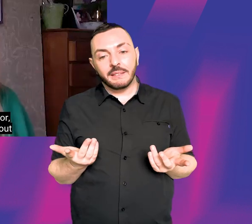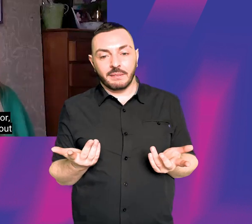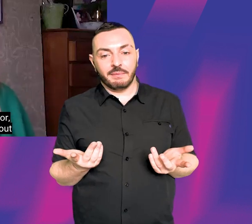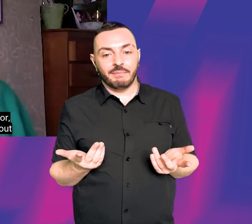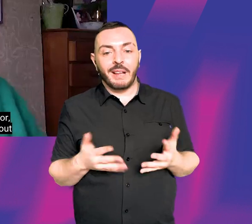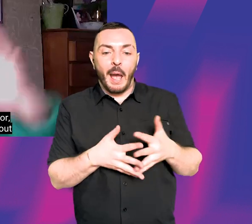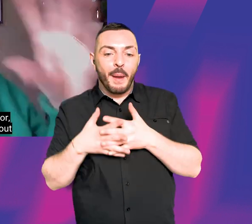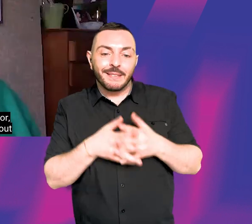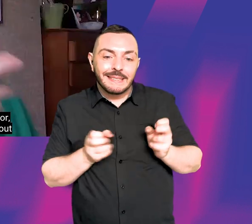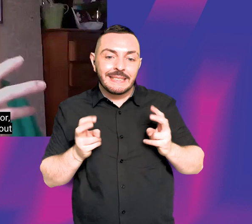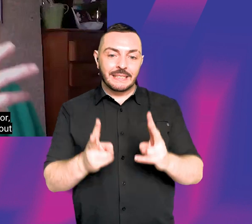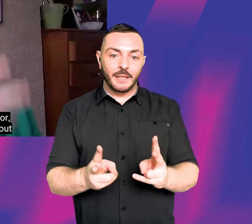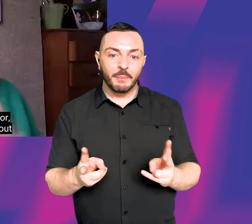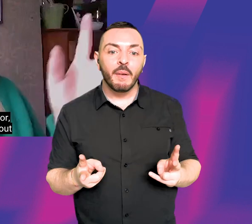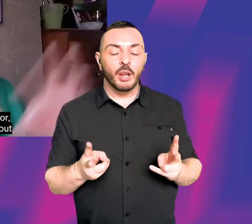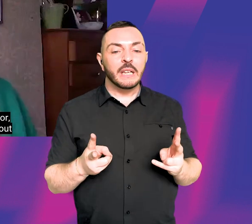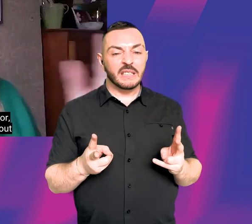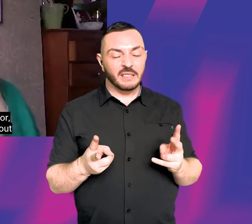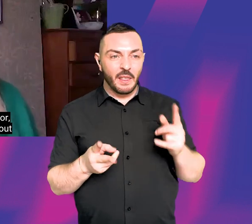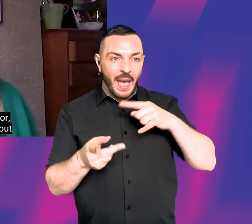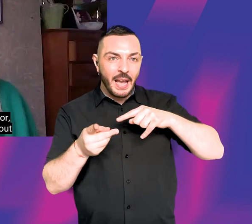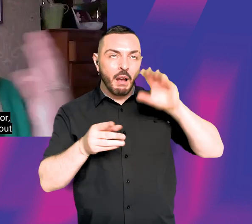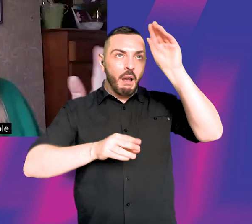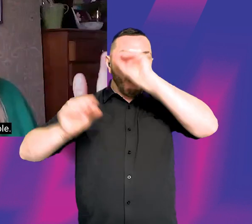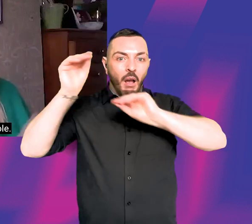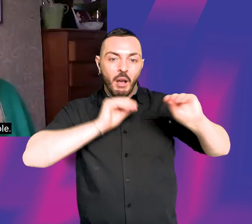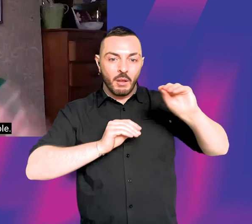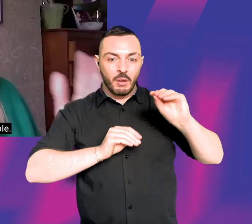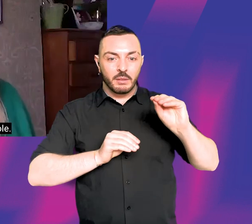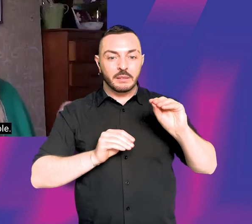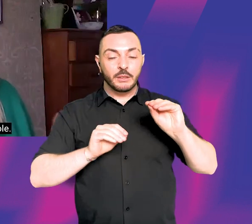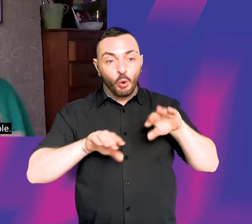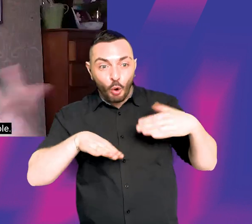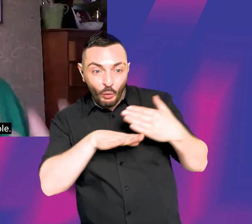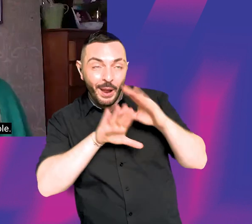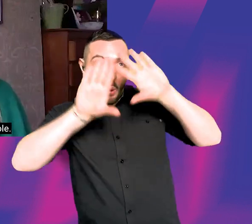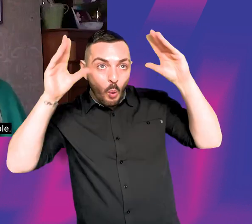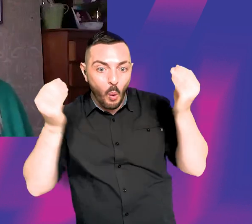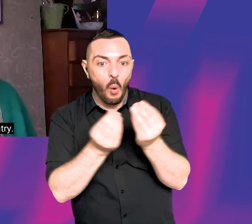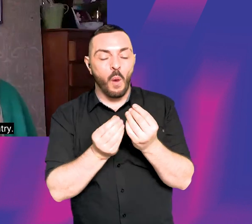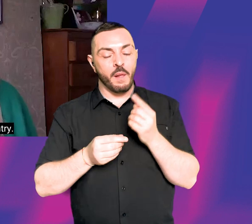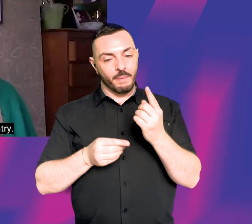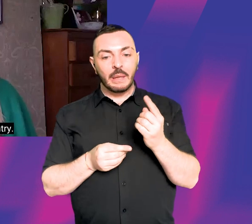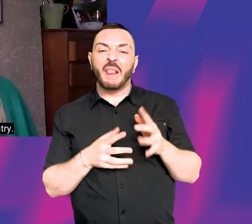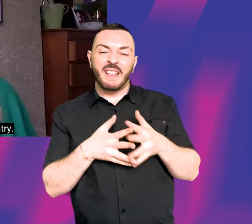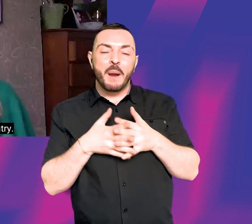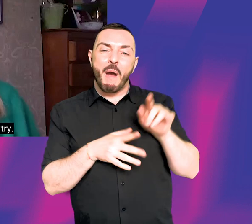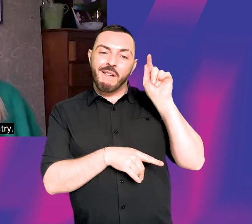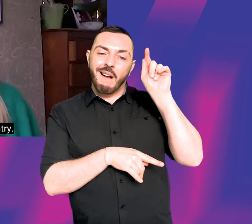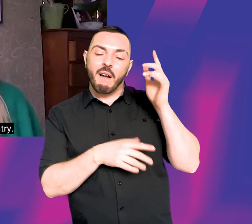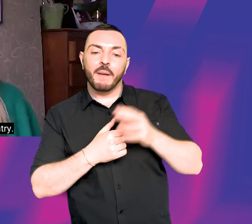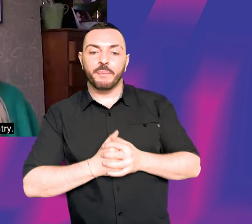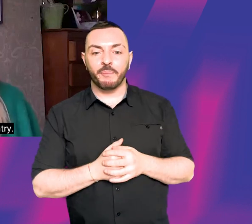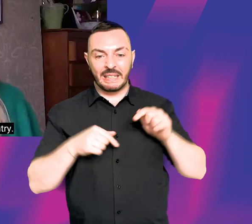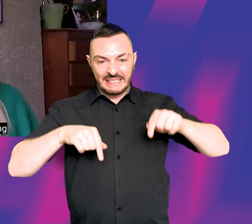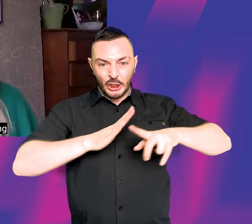might think about you as an actor, writer, director, and you might talk about your career and the kind of work you want to make more as a whole, but that's not so